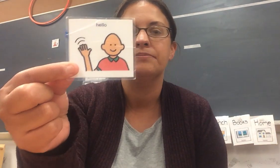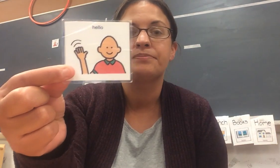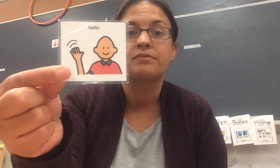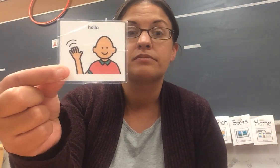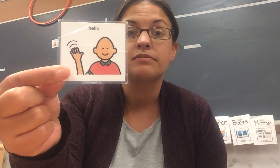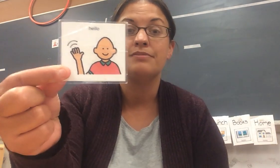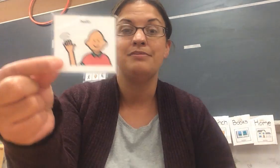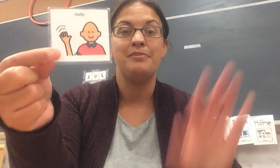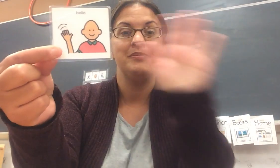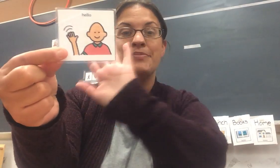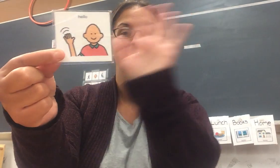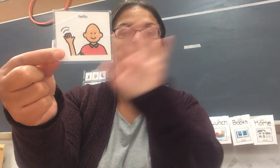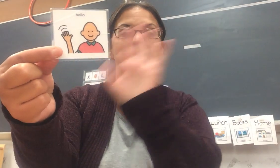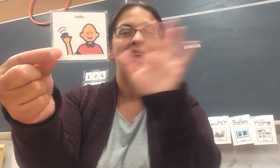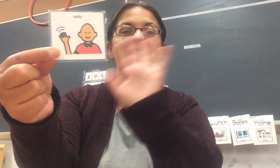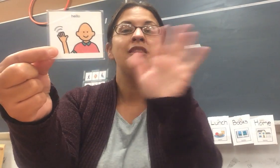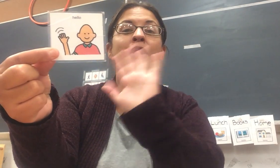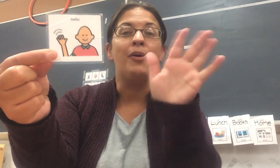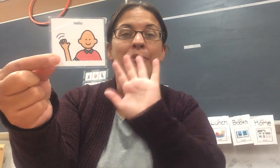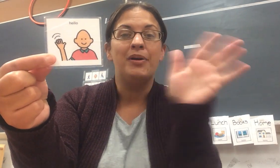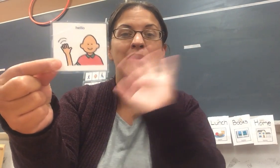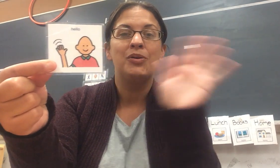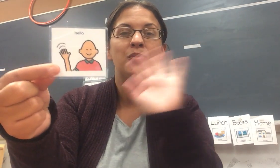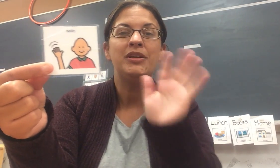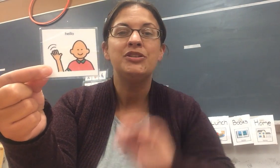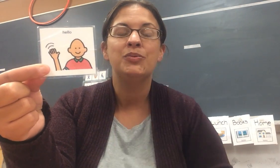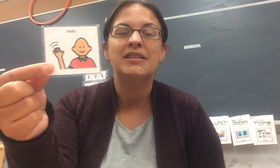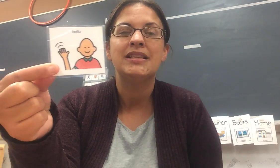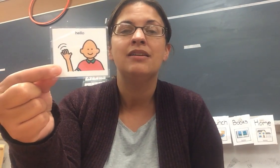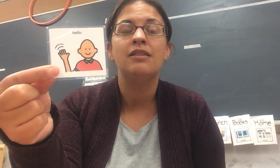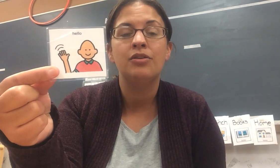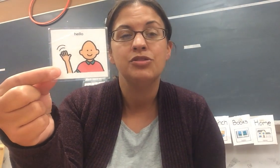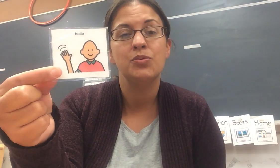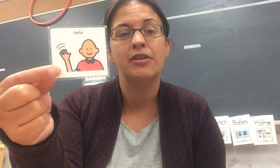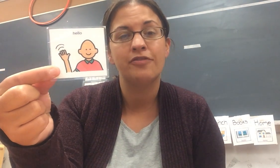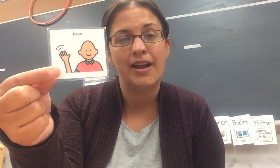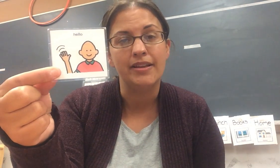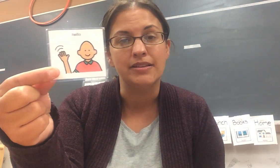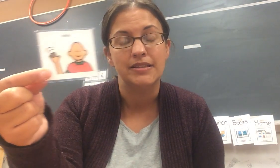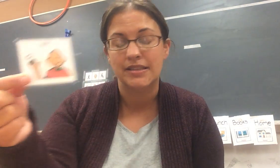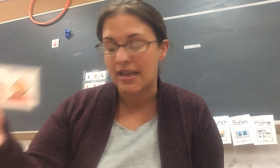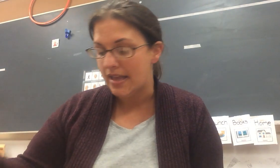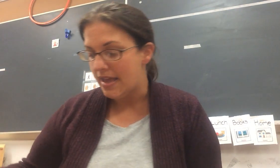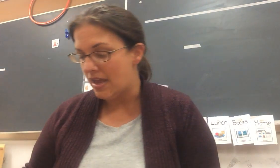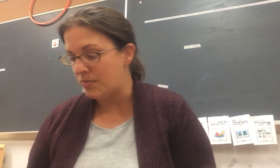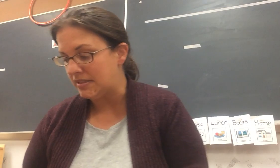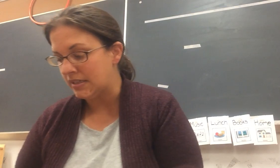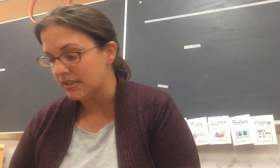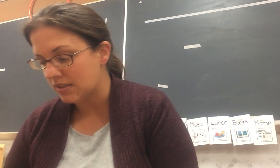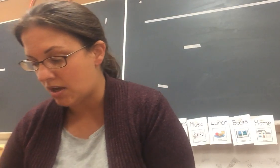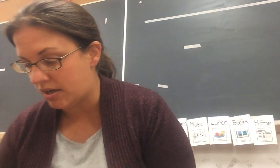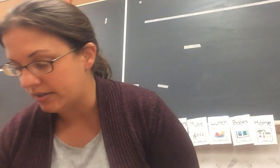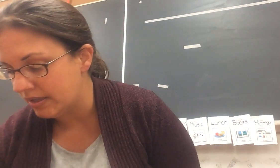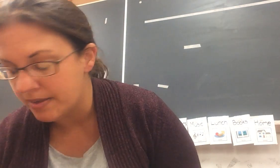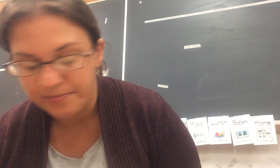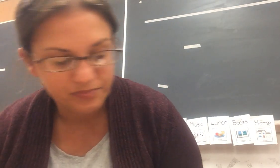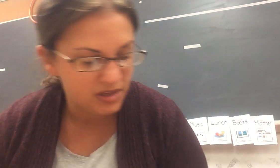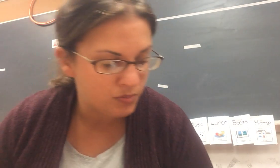hello. We do. We sing hello to our friends. And we sing a song. And